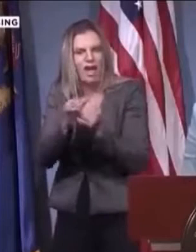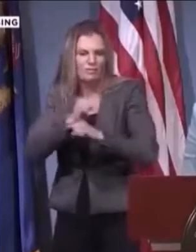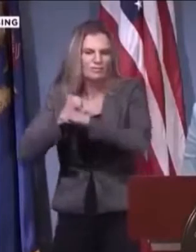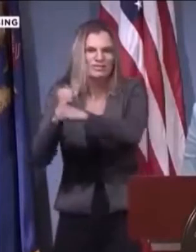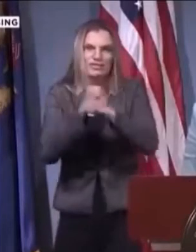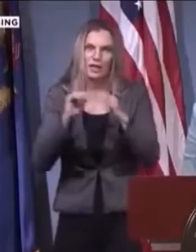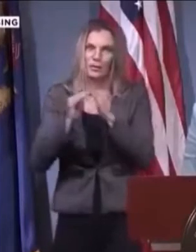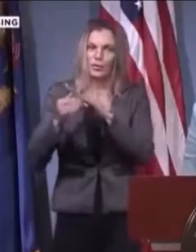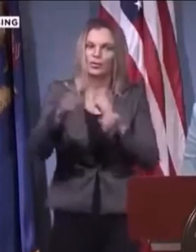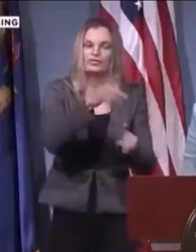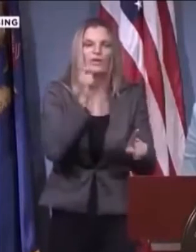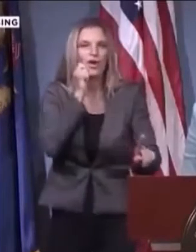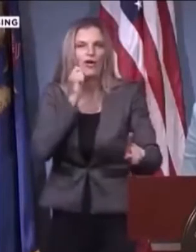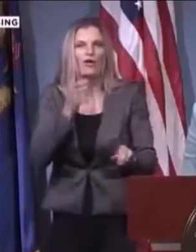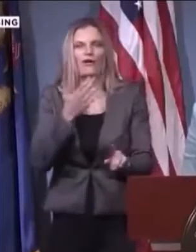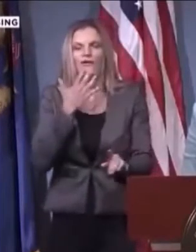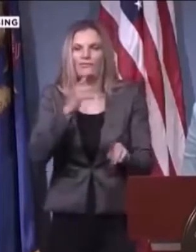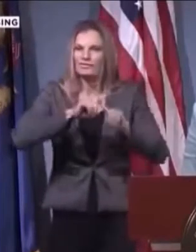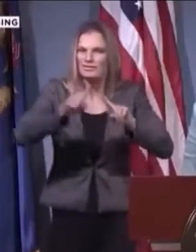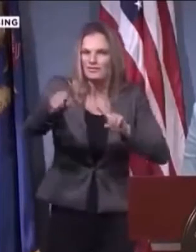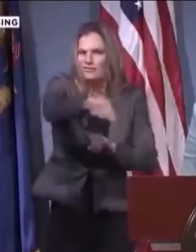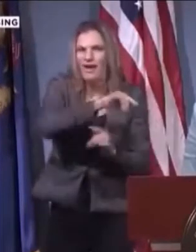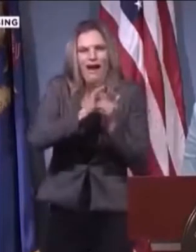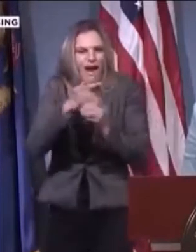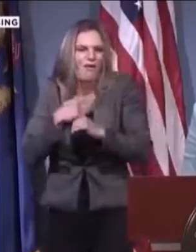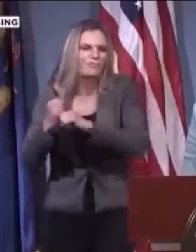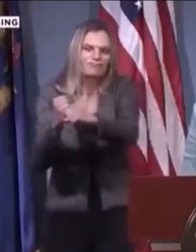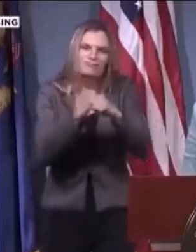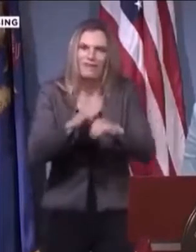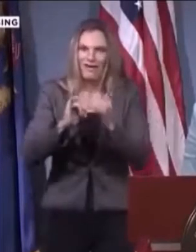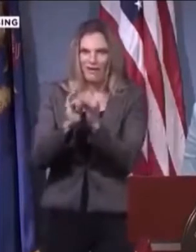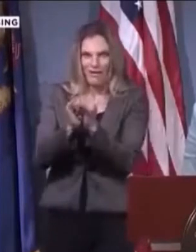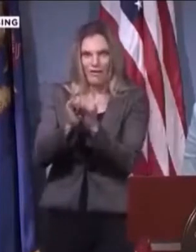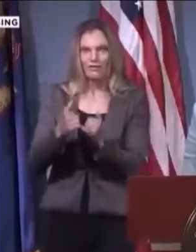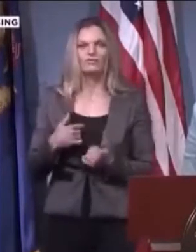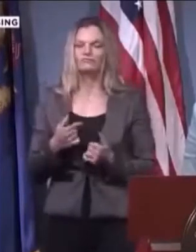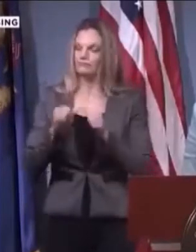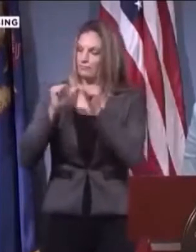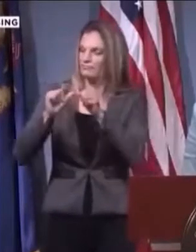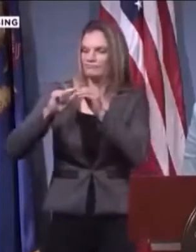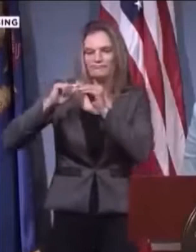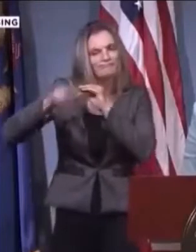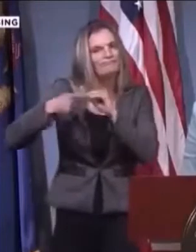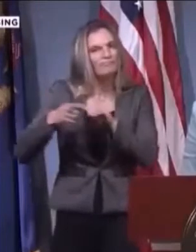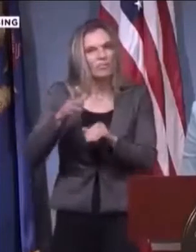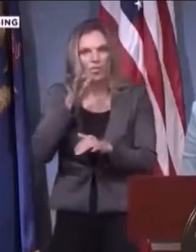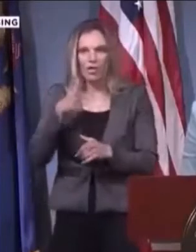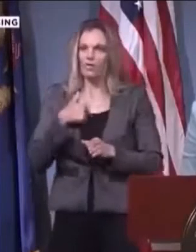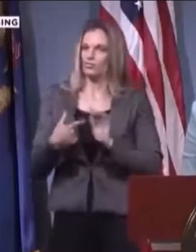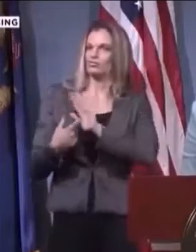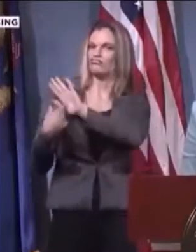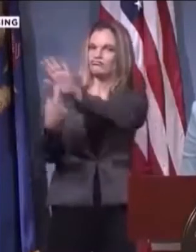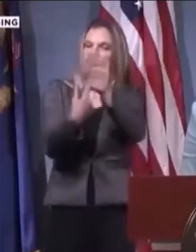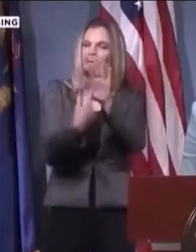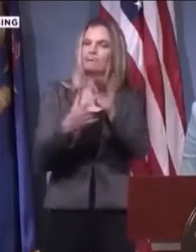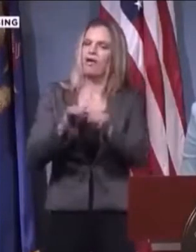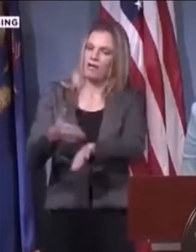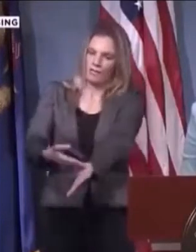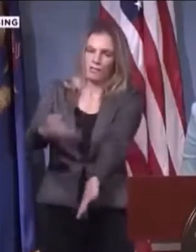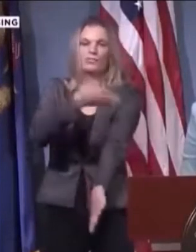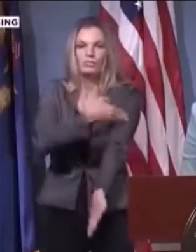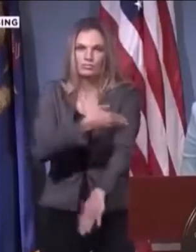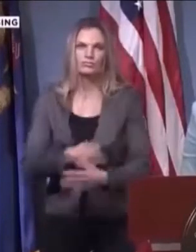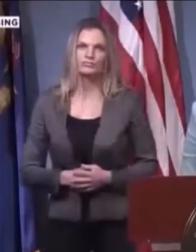that as a parent, that's crossing the line. So